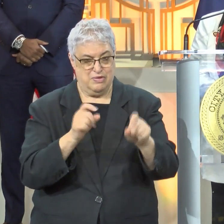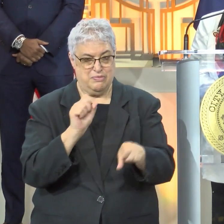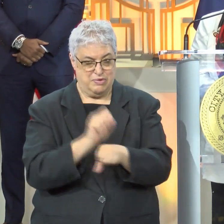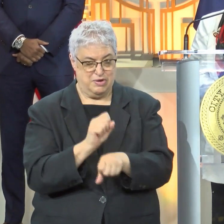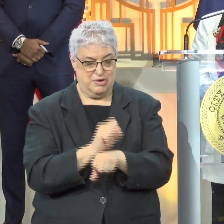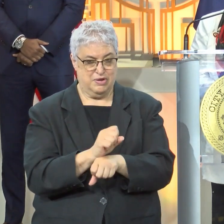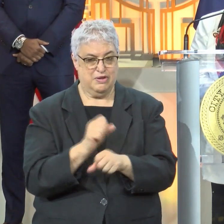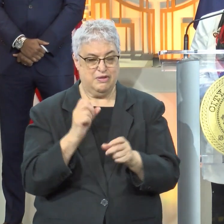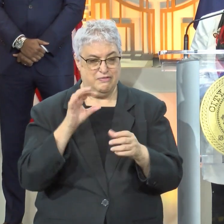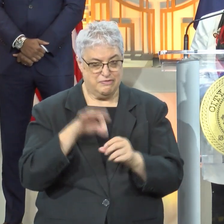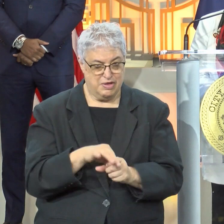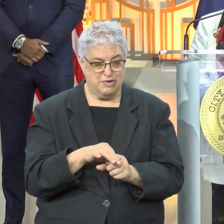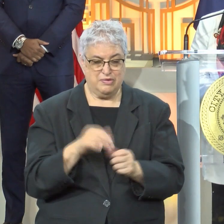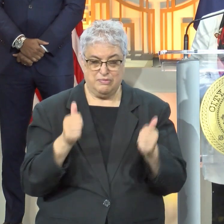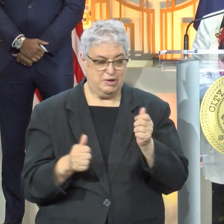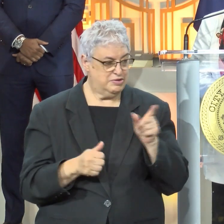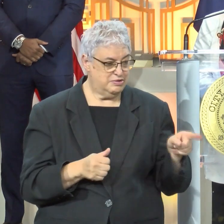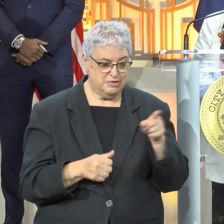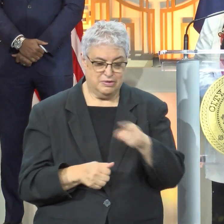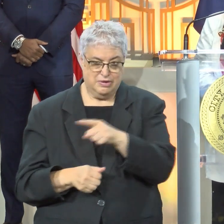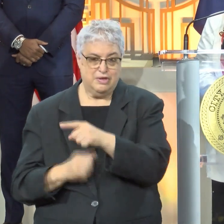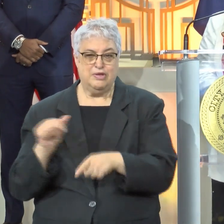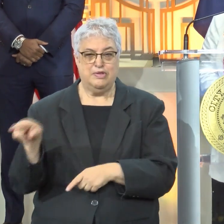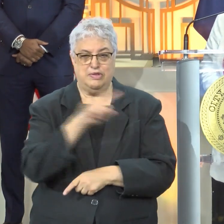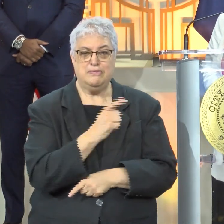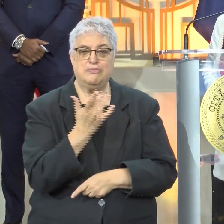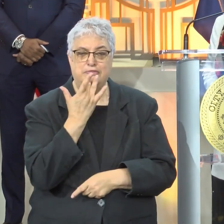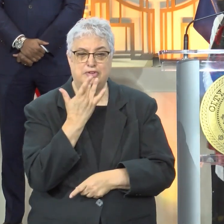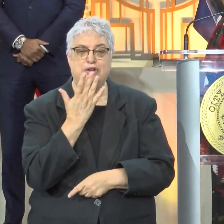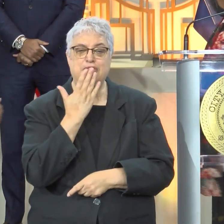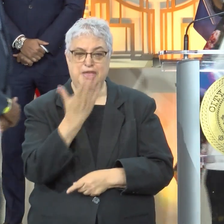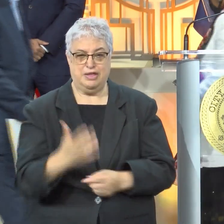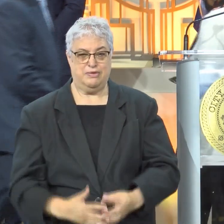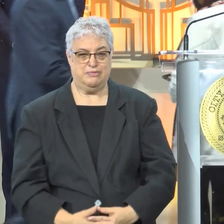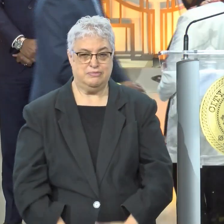and vote in whichever form you choose to do so. Thank you very much.